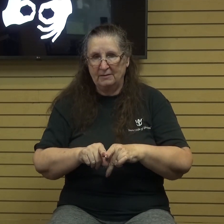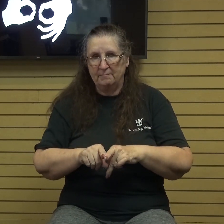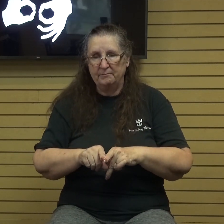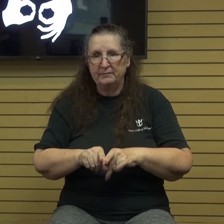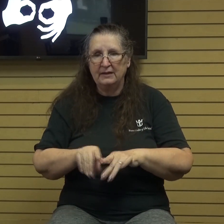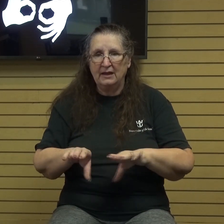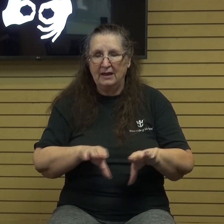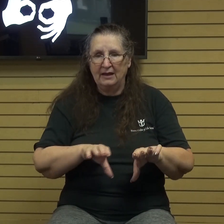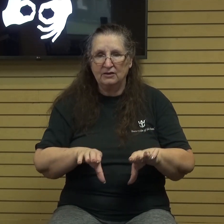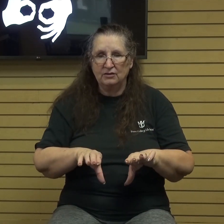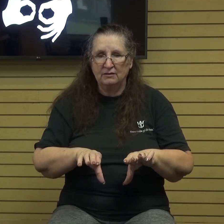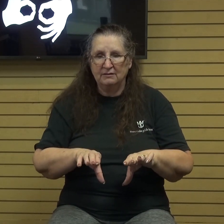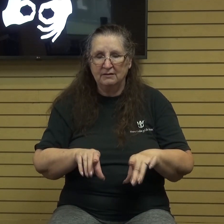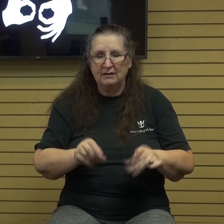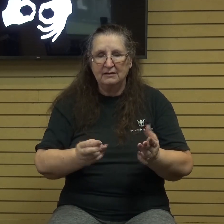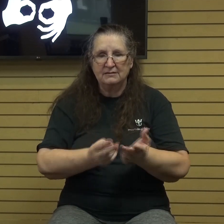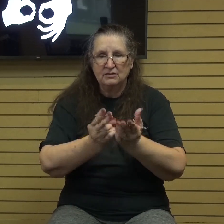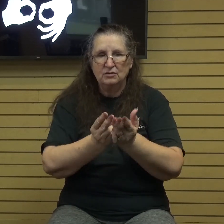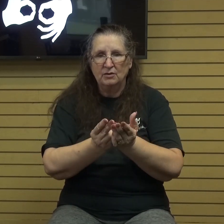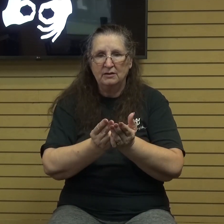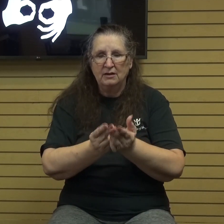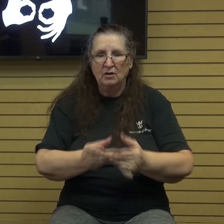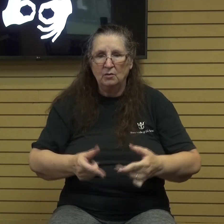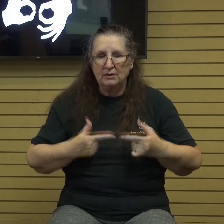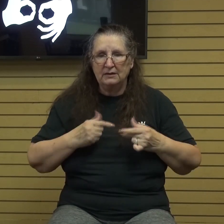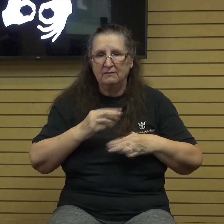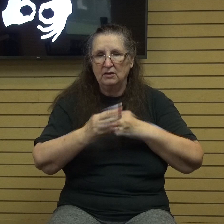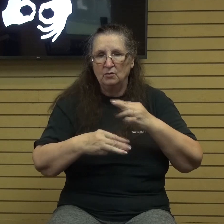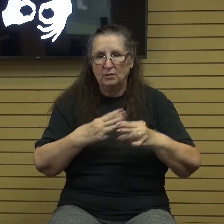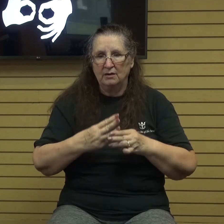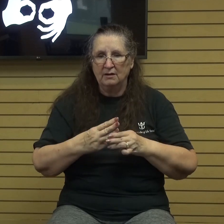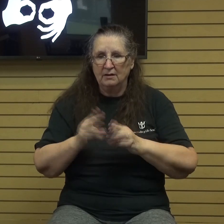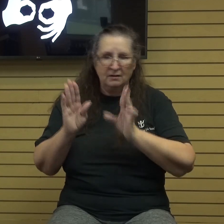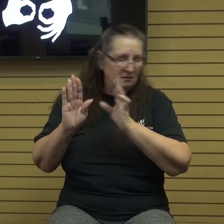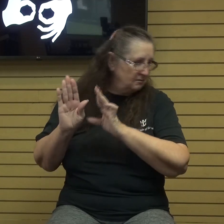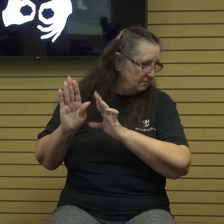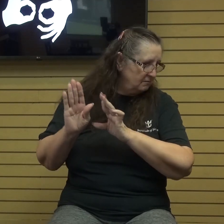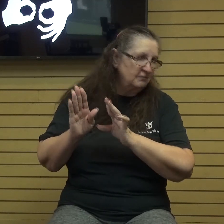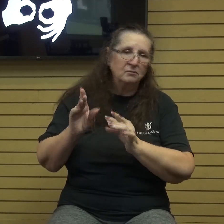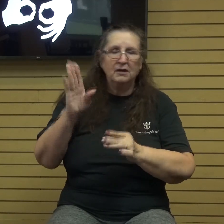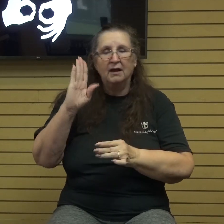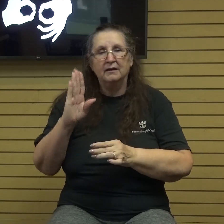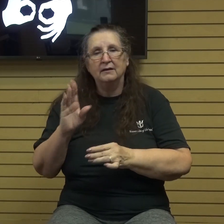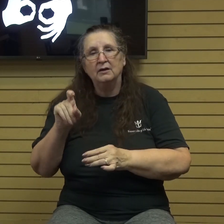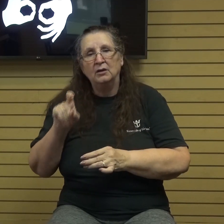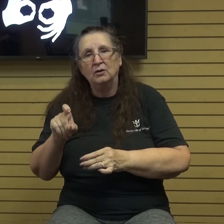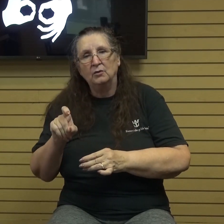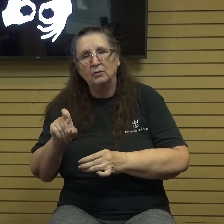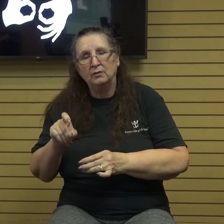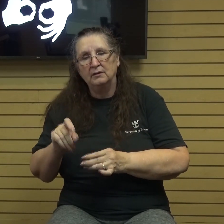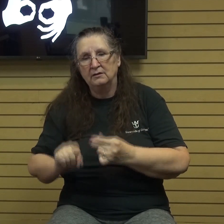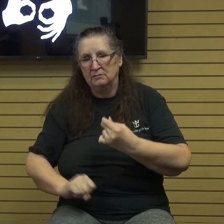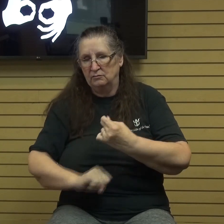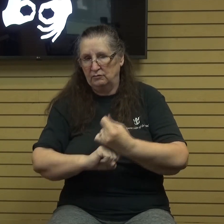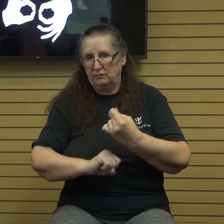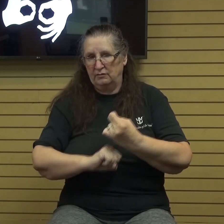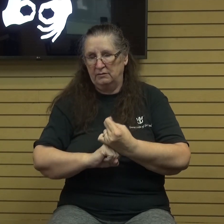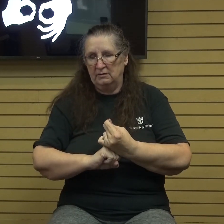We are living in a world that has turned away from God. And we need to firmly stand up for what is right